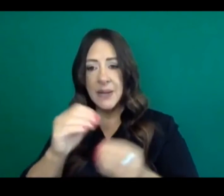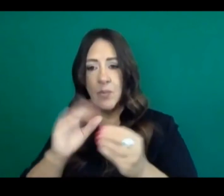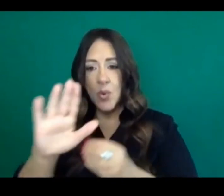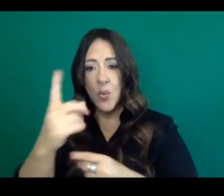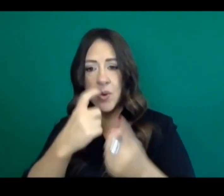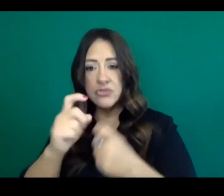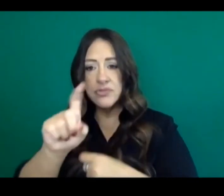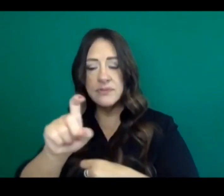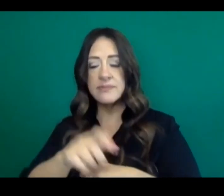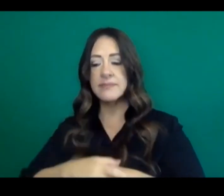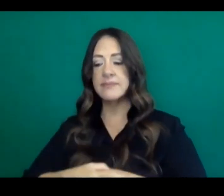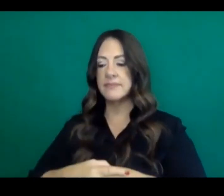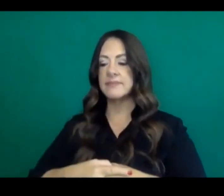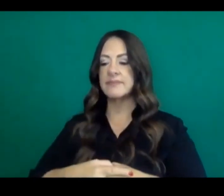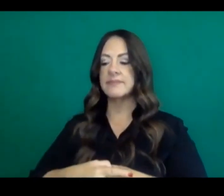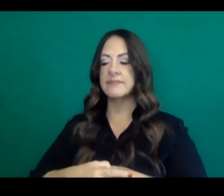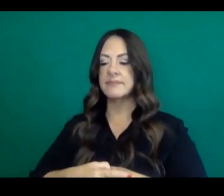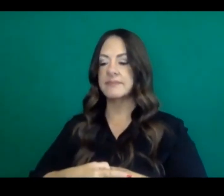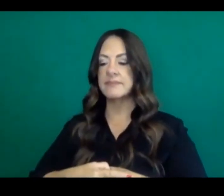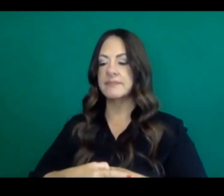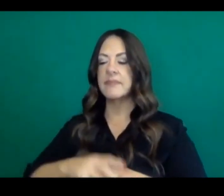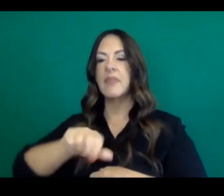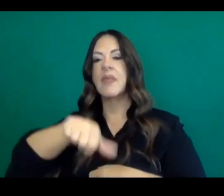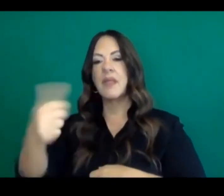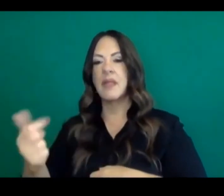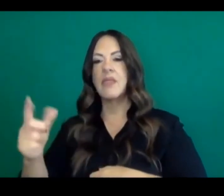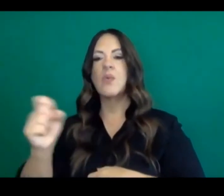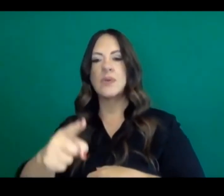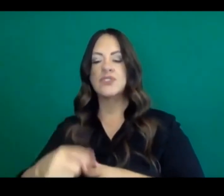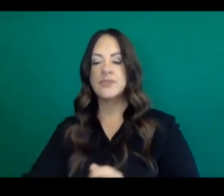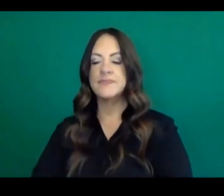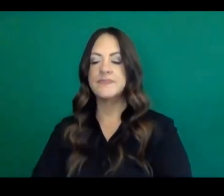that as well. Mr. Custodian, the voice of OC.